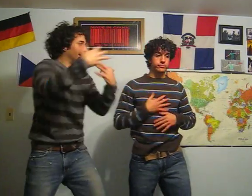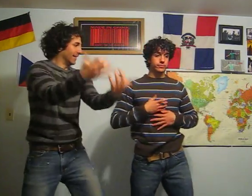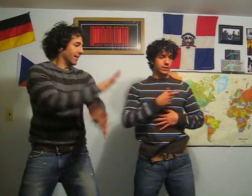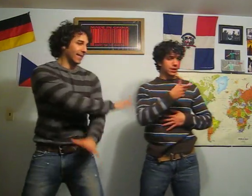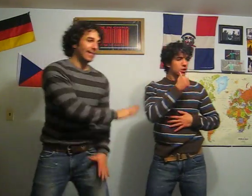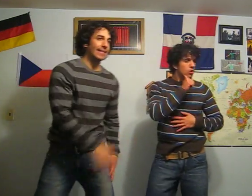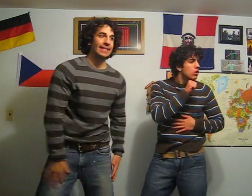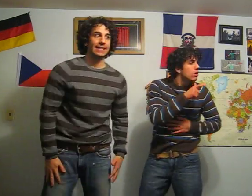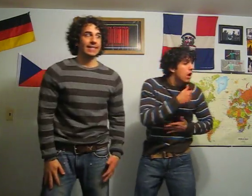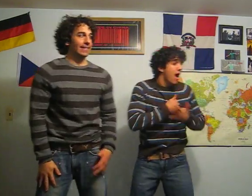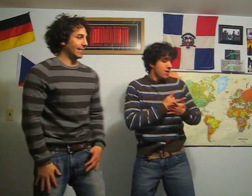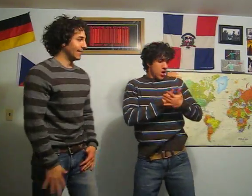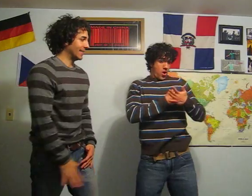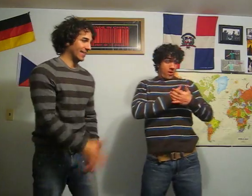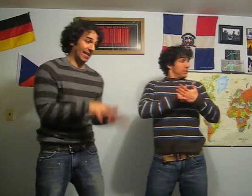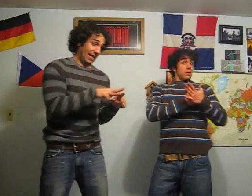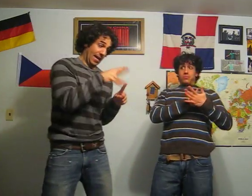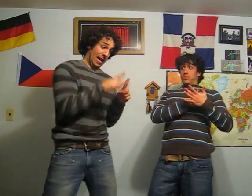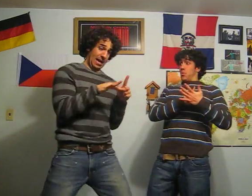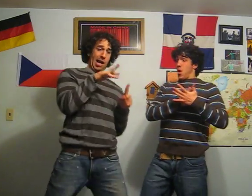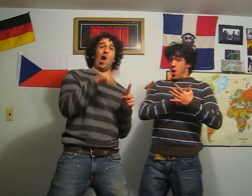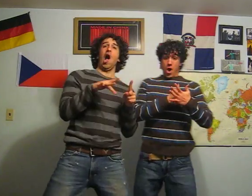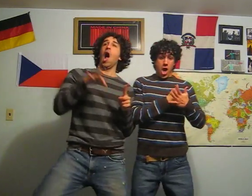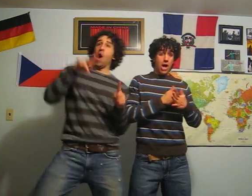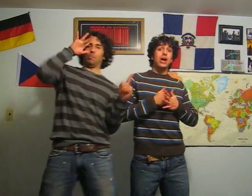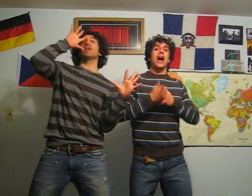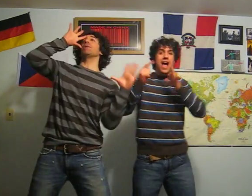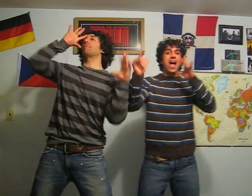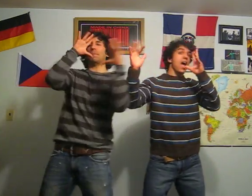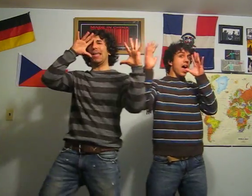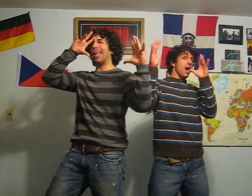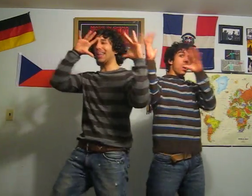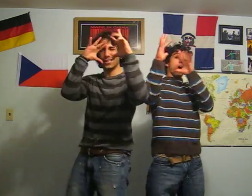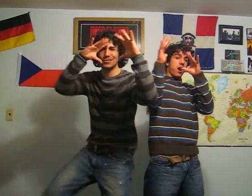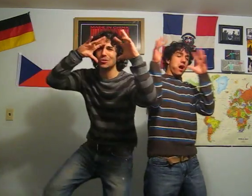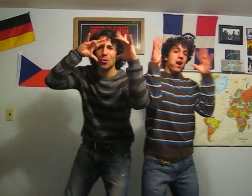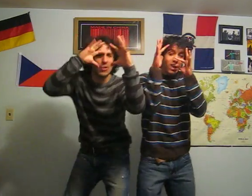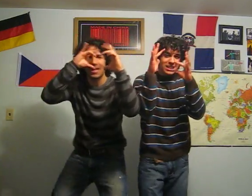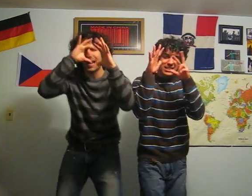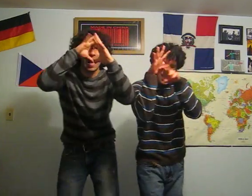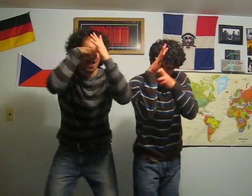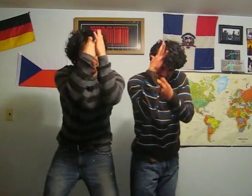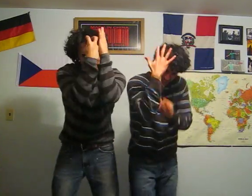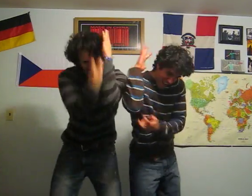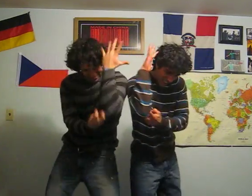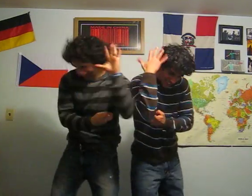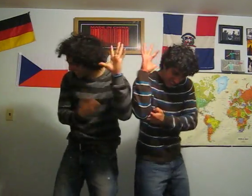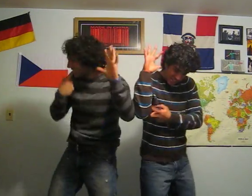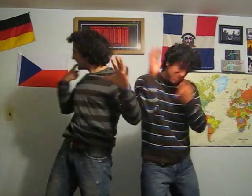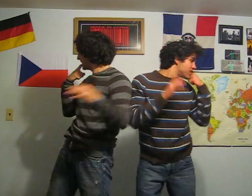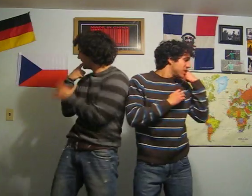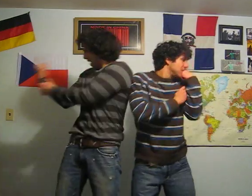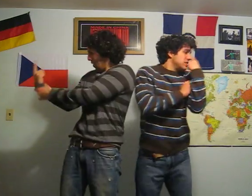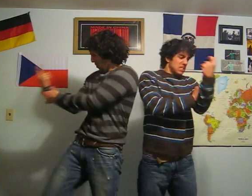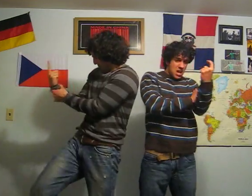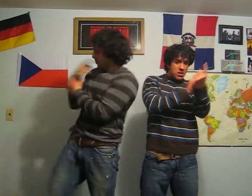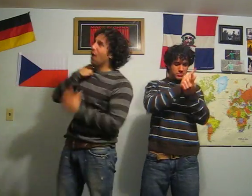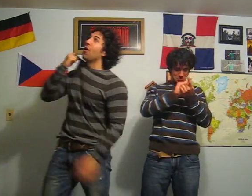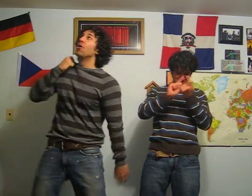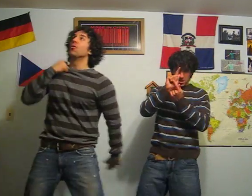Gotta catch my breath I'm slipping into the lava And I'm drinking